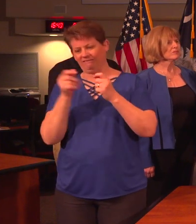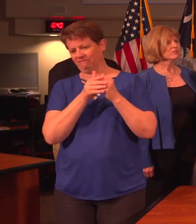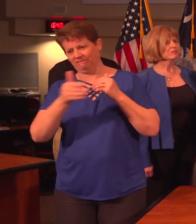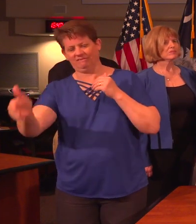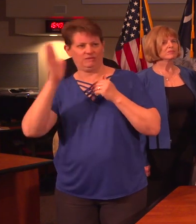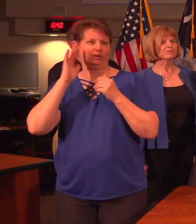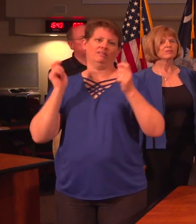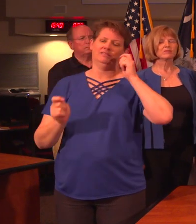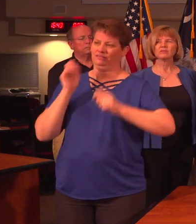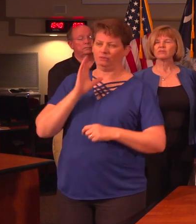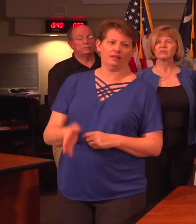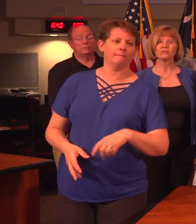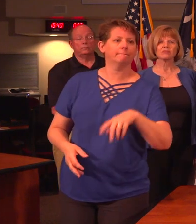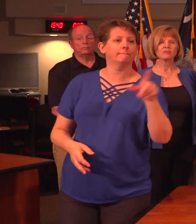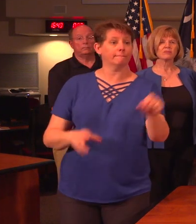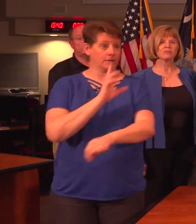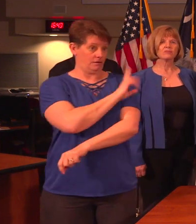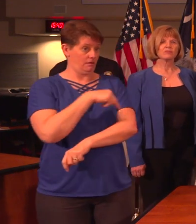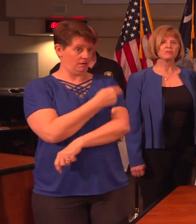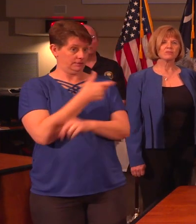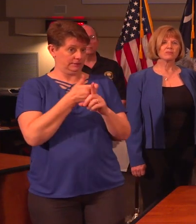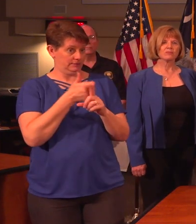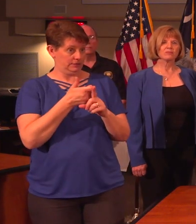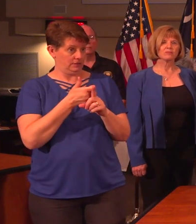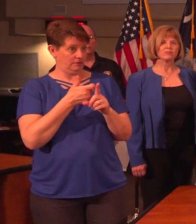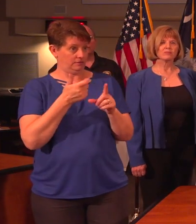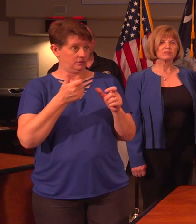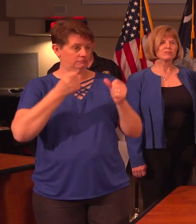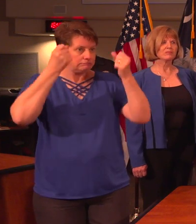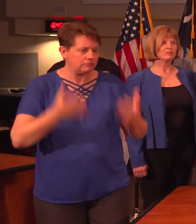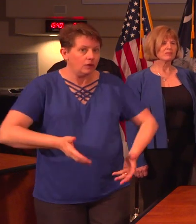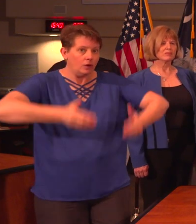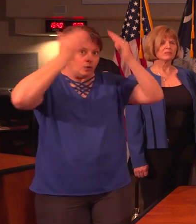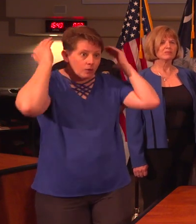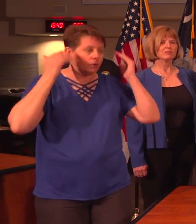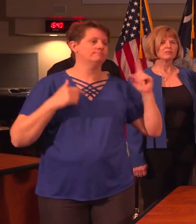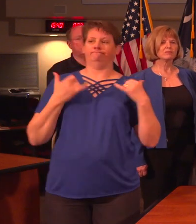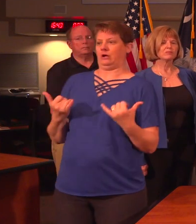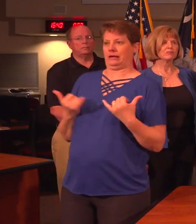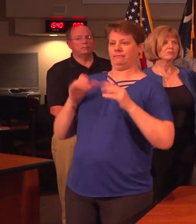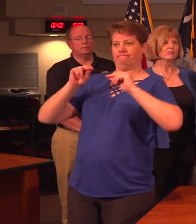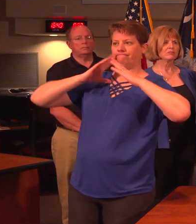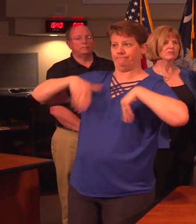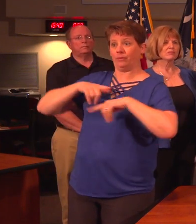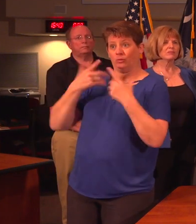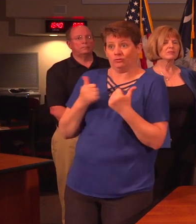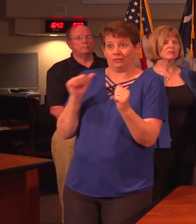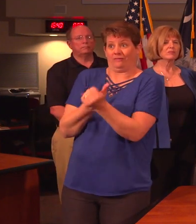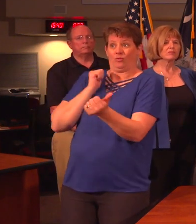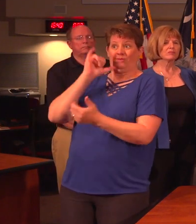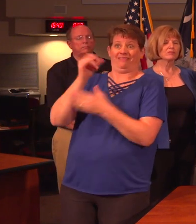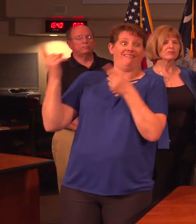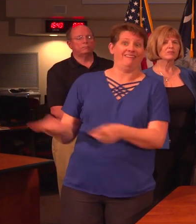we go forward. Are hospitals finding themselves overwhelmed with this? Not at this time. But that's what we're trying to avoid